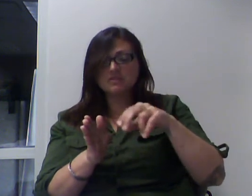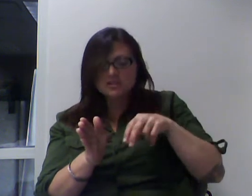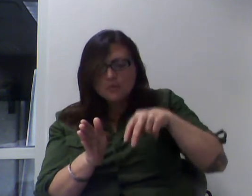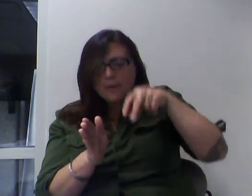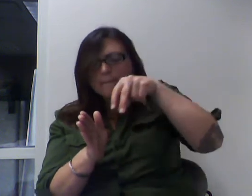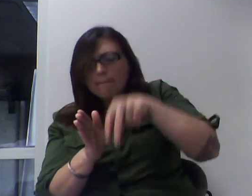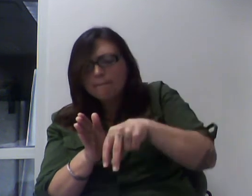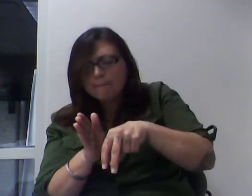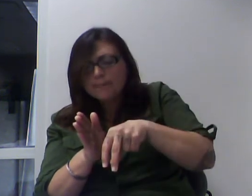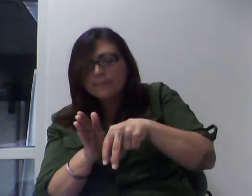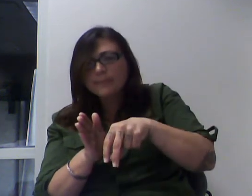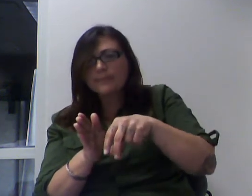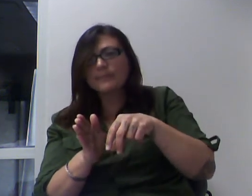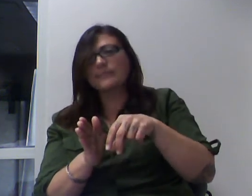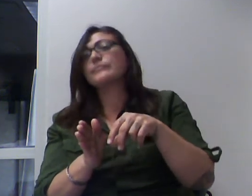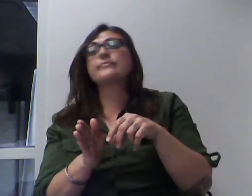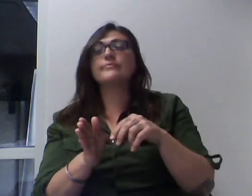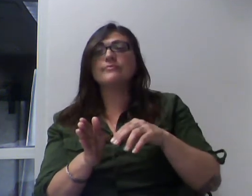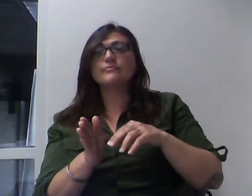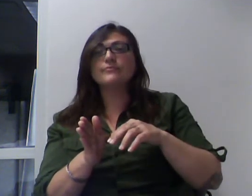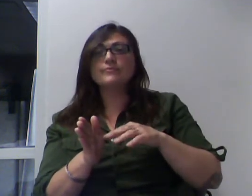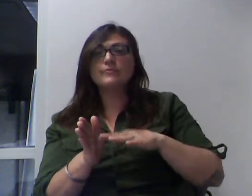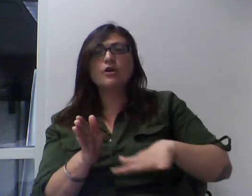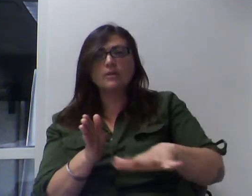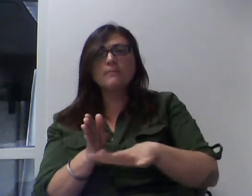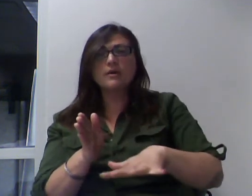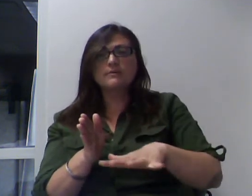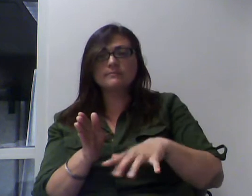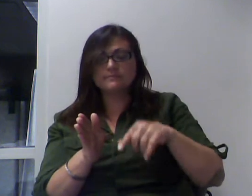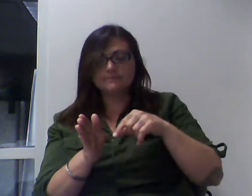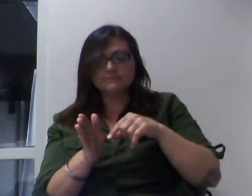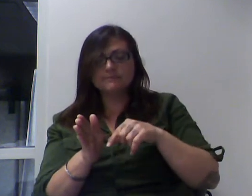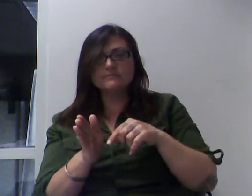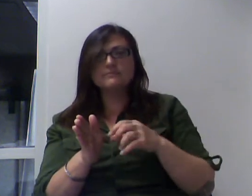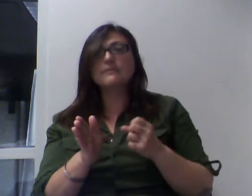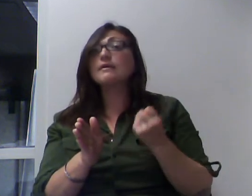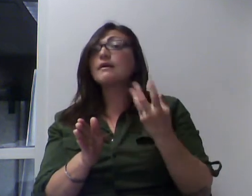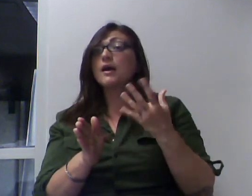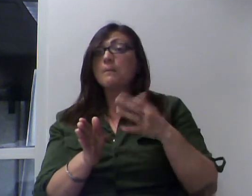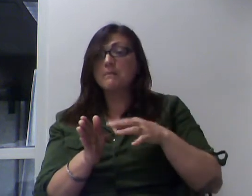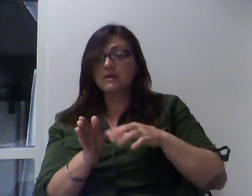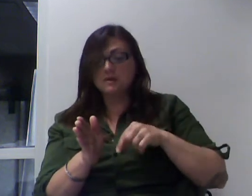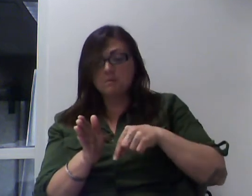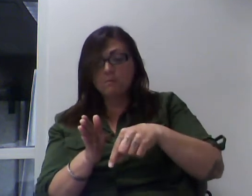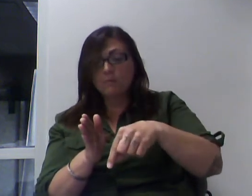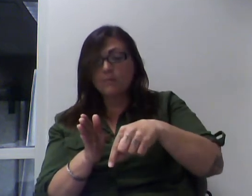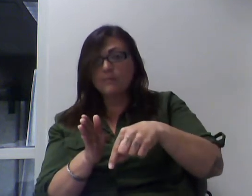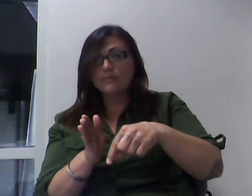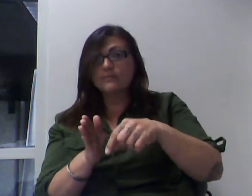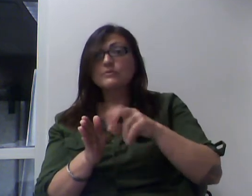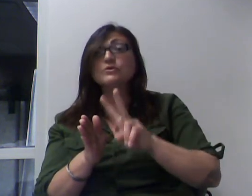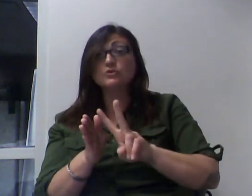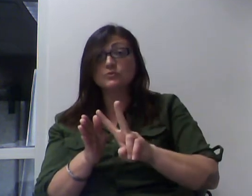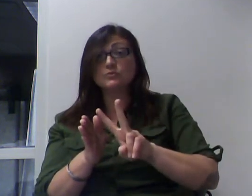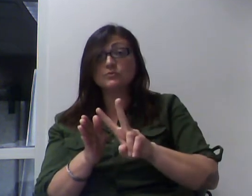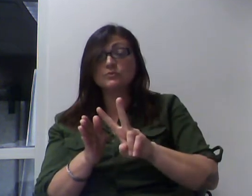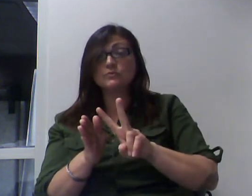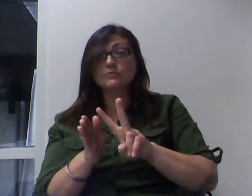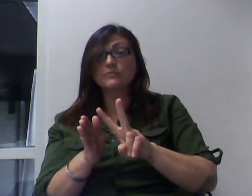another cube in the middle of that, how many cubes wide would it be? 2. So, the first